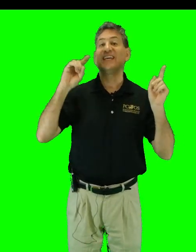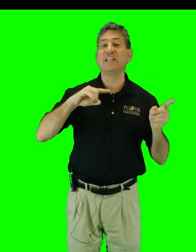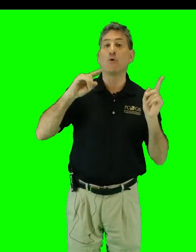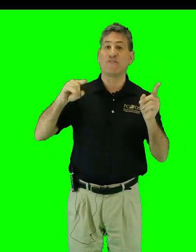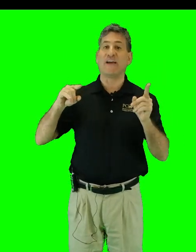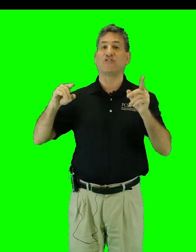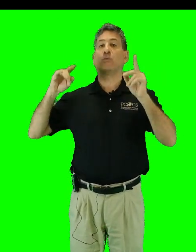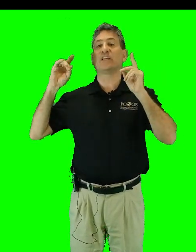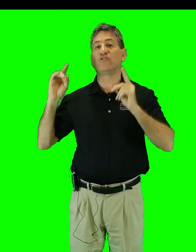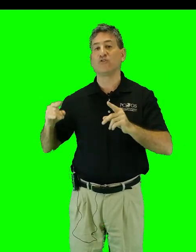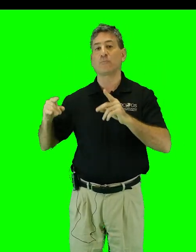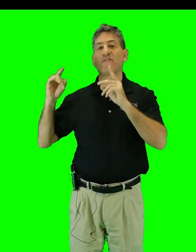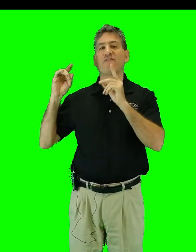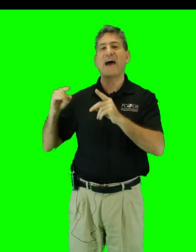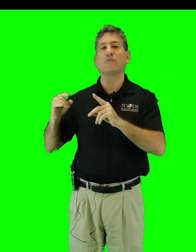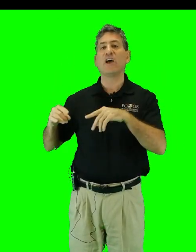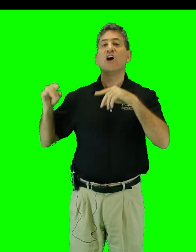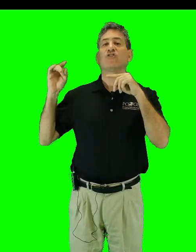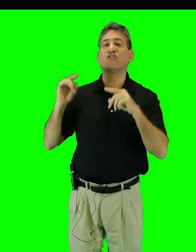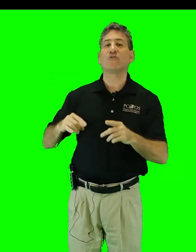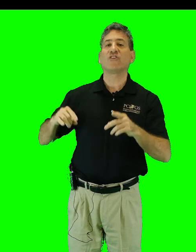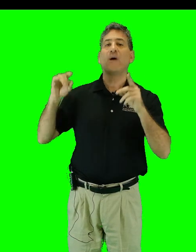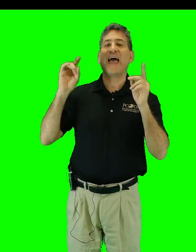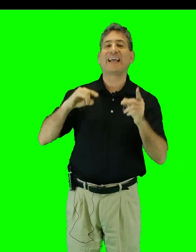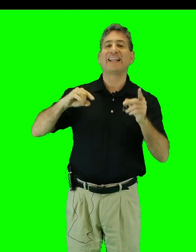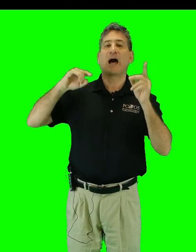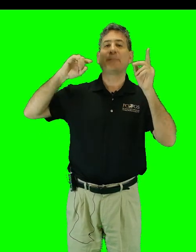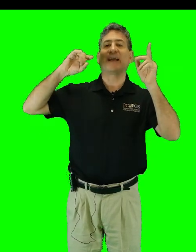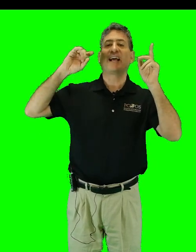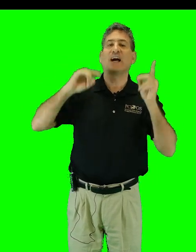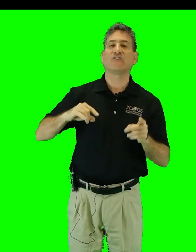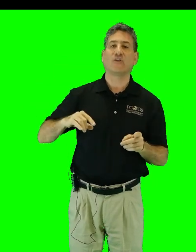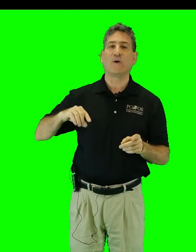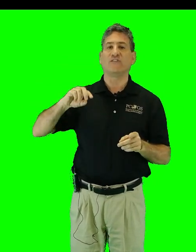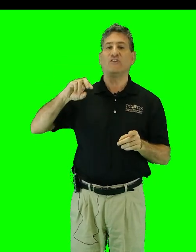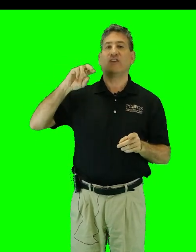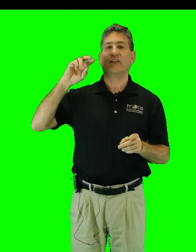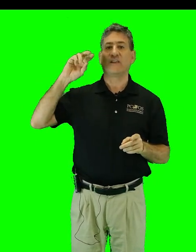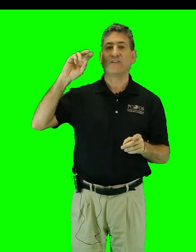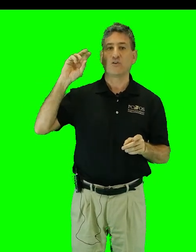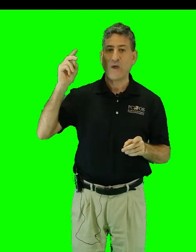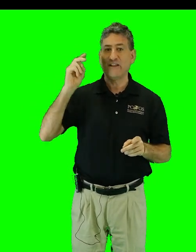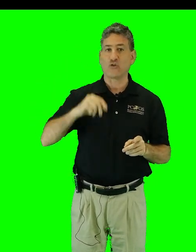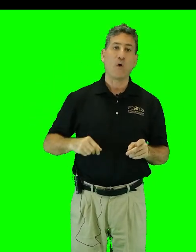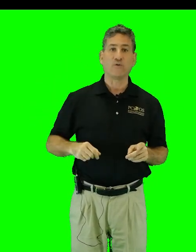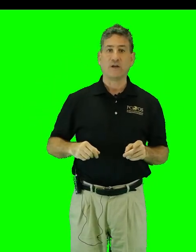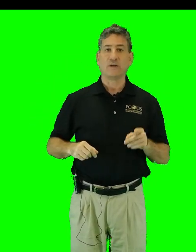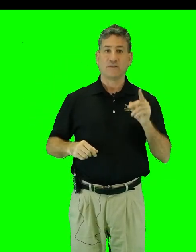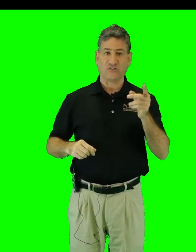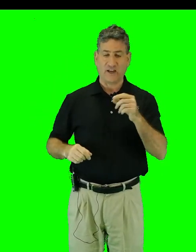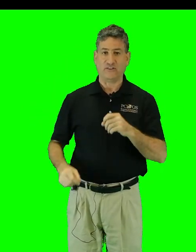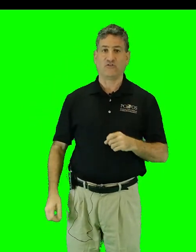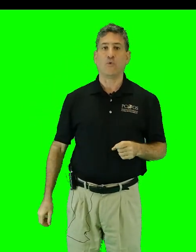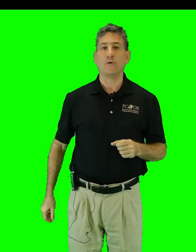Nino events will induce profound socioeconomic consequences, end quote, the scientists wrote.